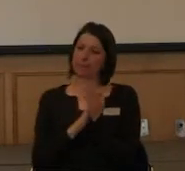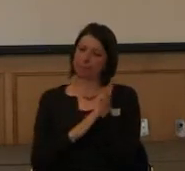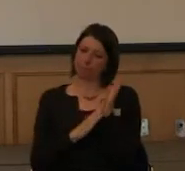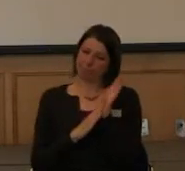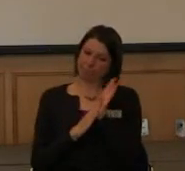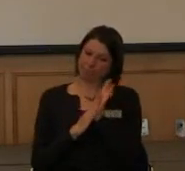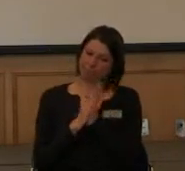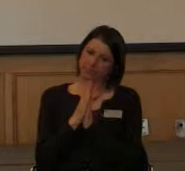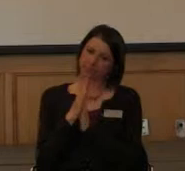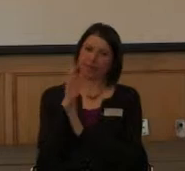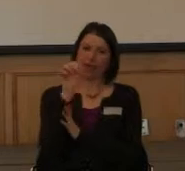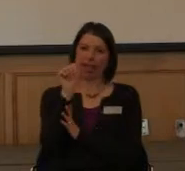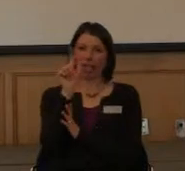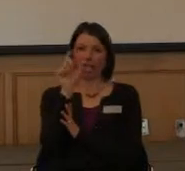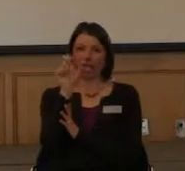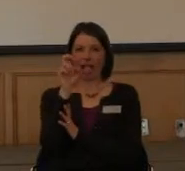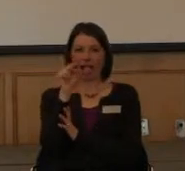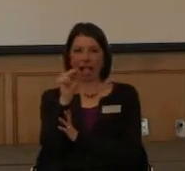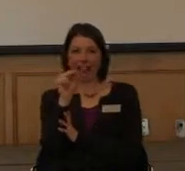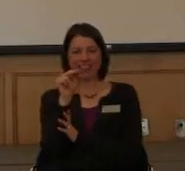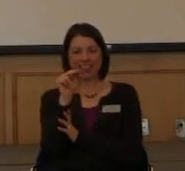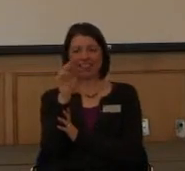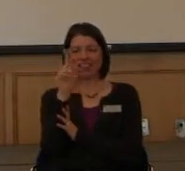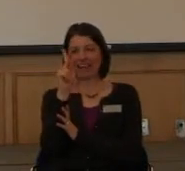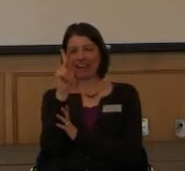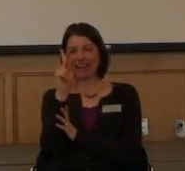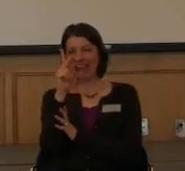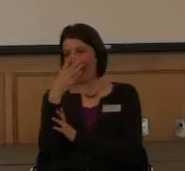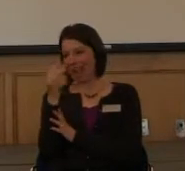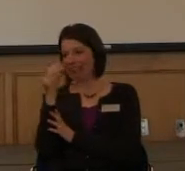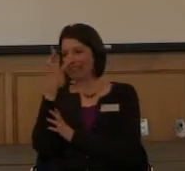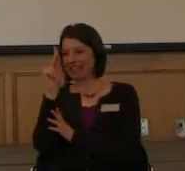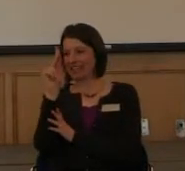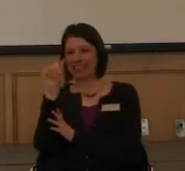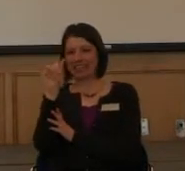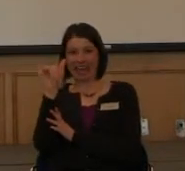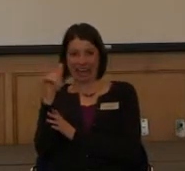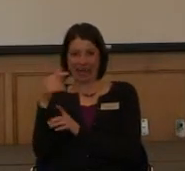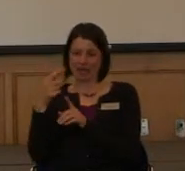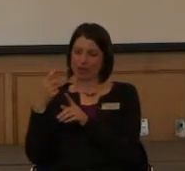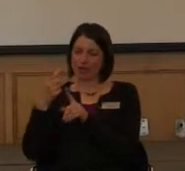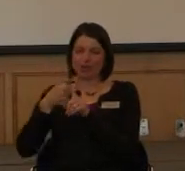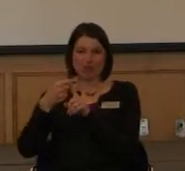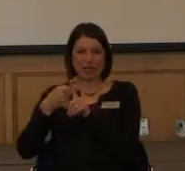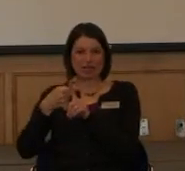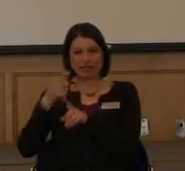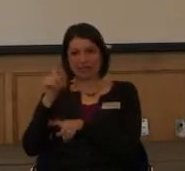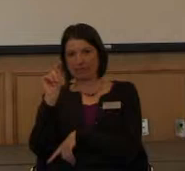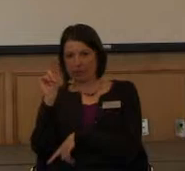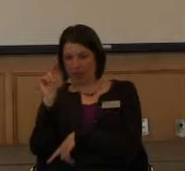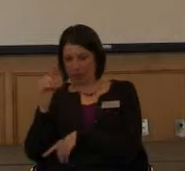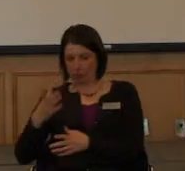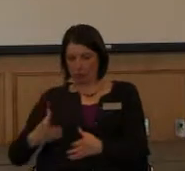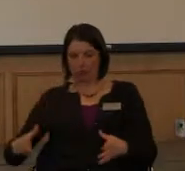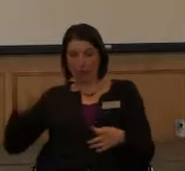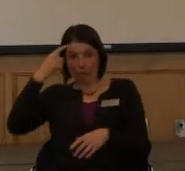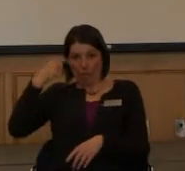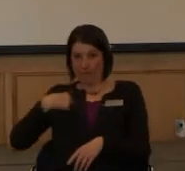a commode because I couldn't get into the bathroom. They asked a woman who had been taking care of Kay's mother